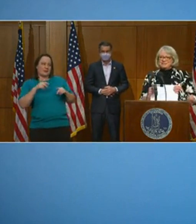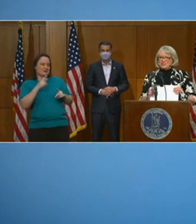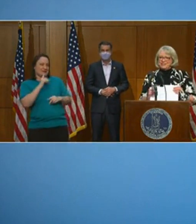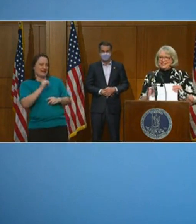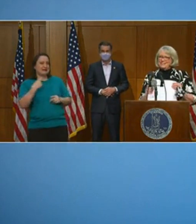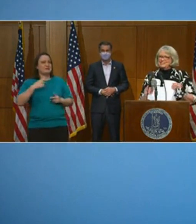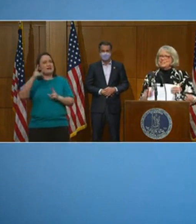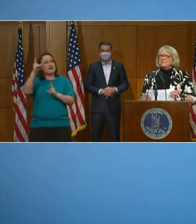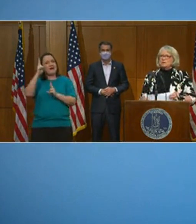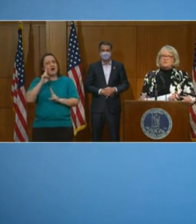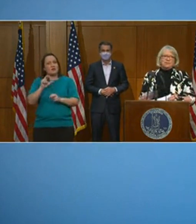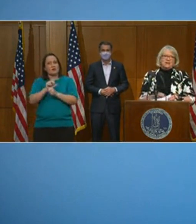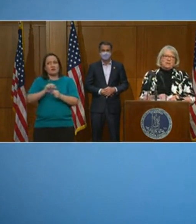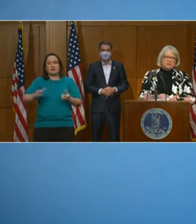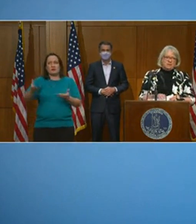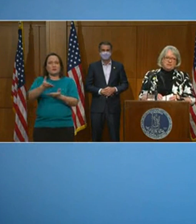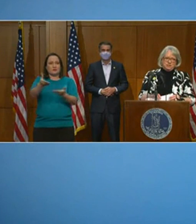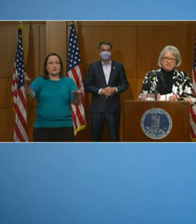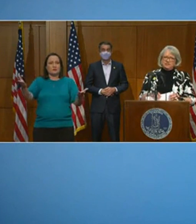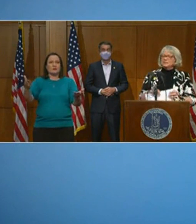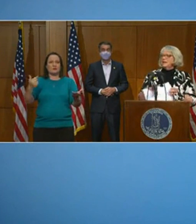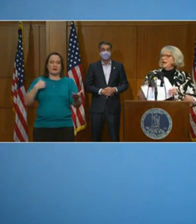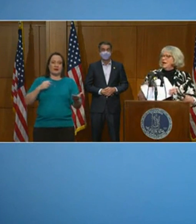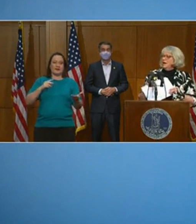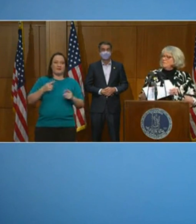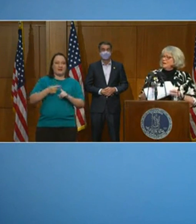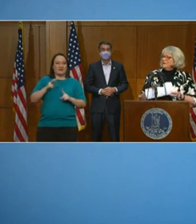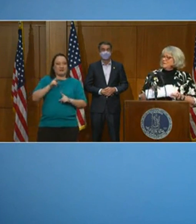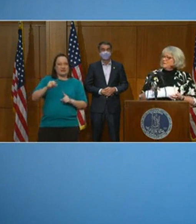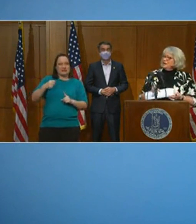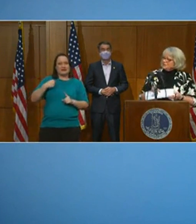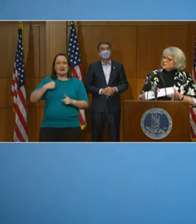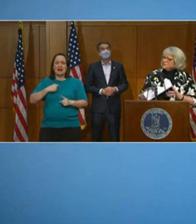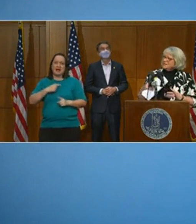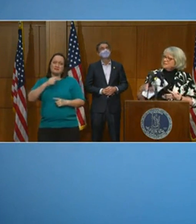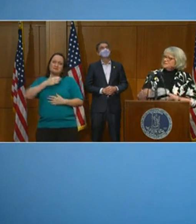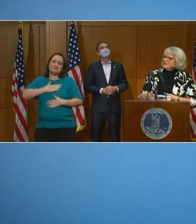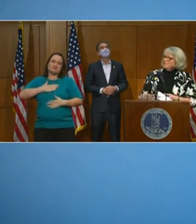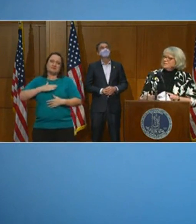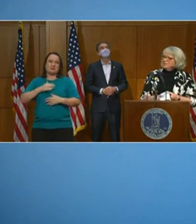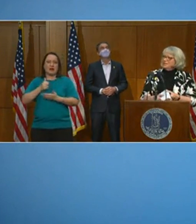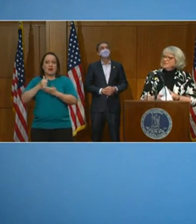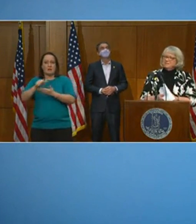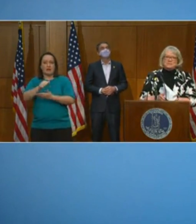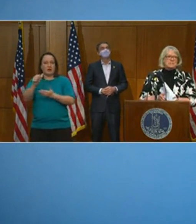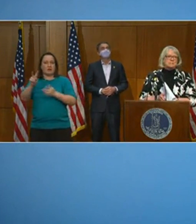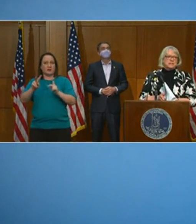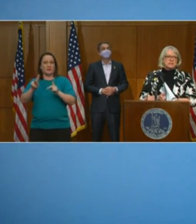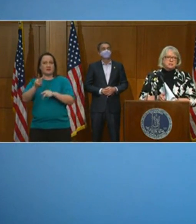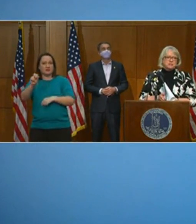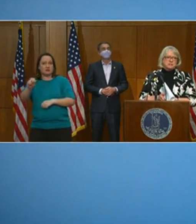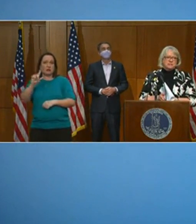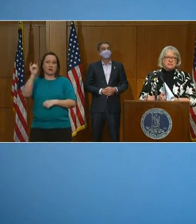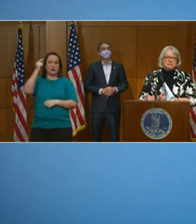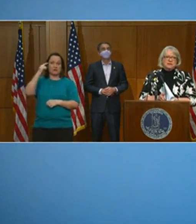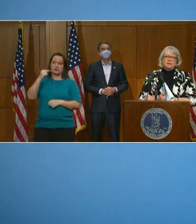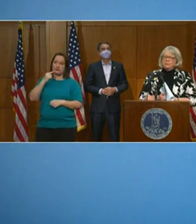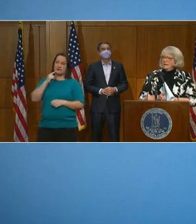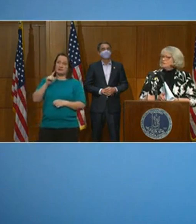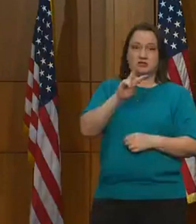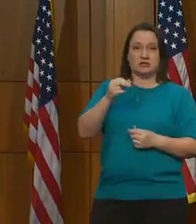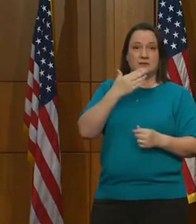As a Virginian, there's nothing more fun than helping other Virginians. I think the governor says Virginia is the best place to do business.